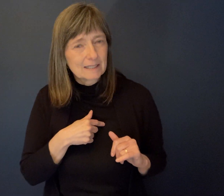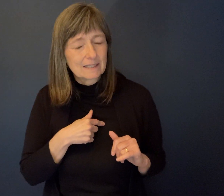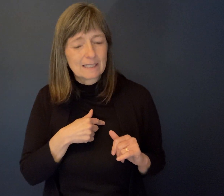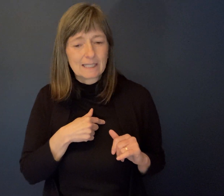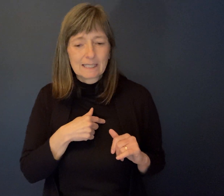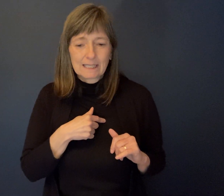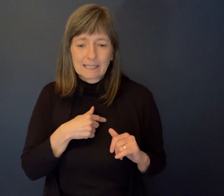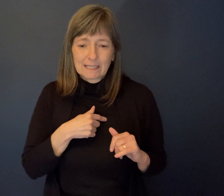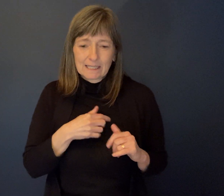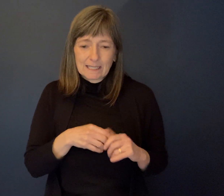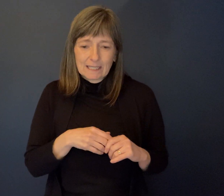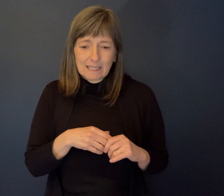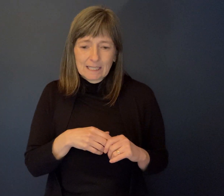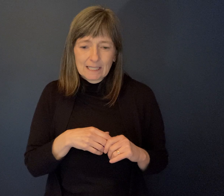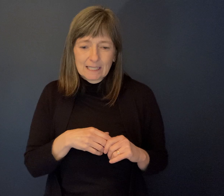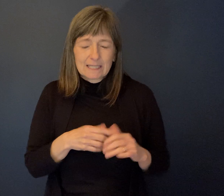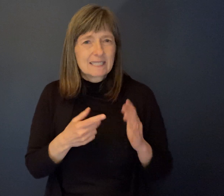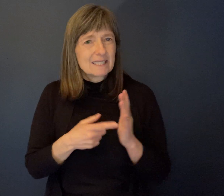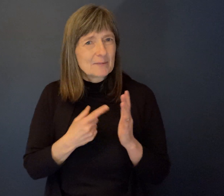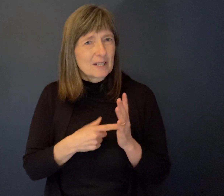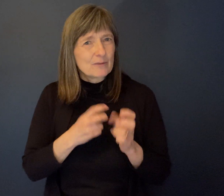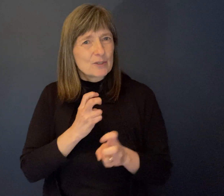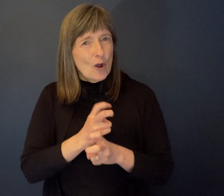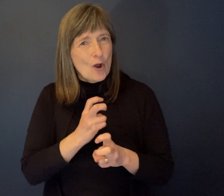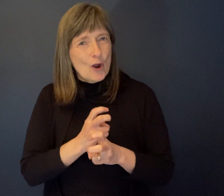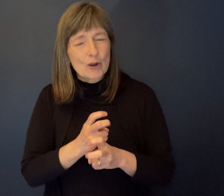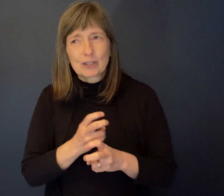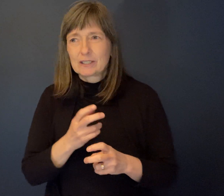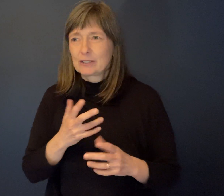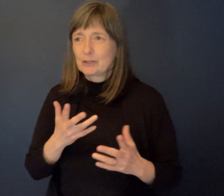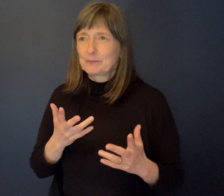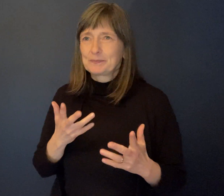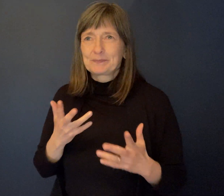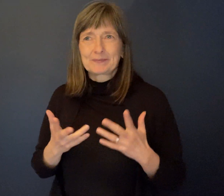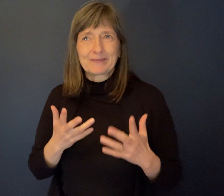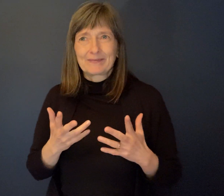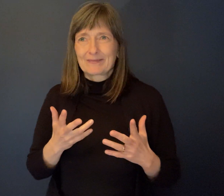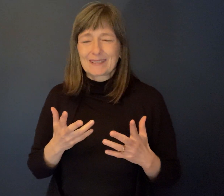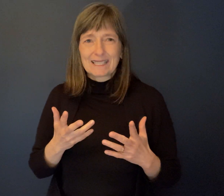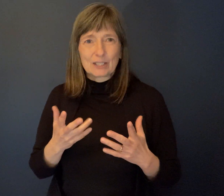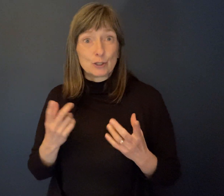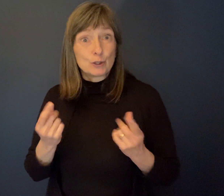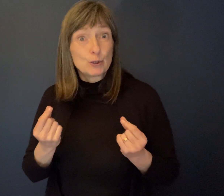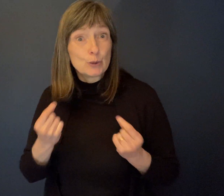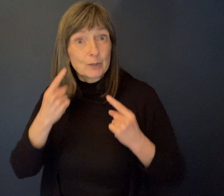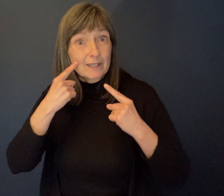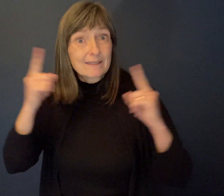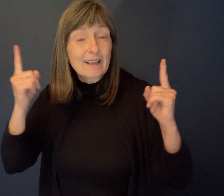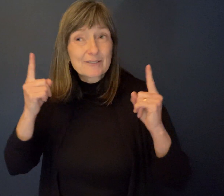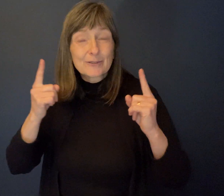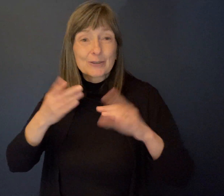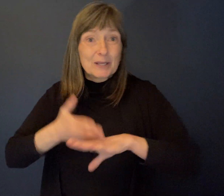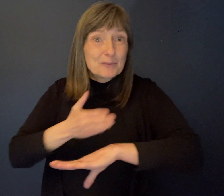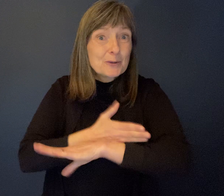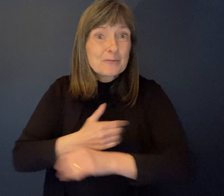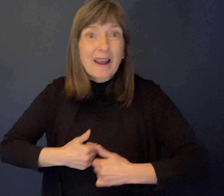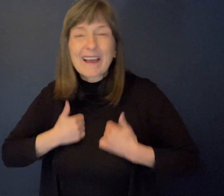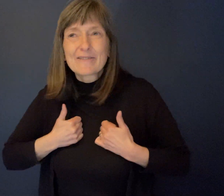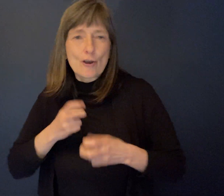difficult sometimes for people to move forward because of those judgments and that sense of discrimination. I guess, you when I talk